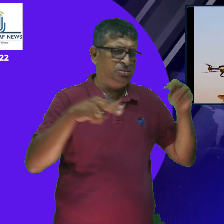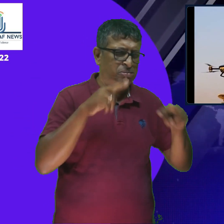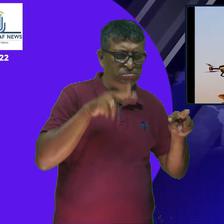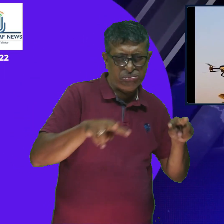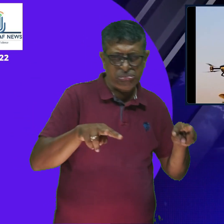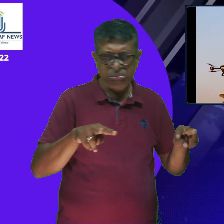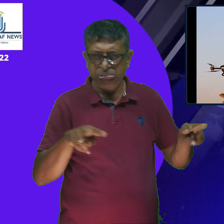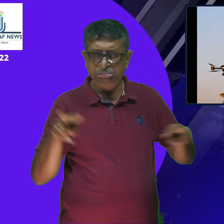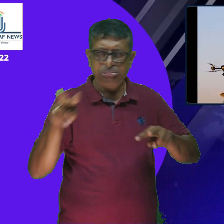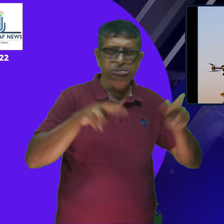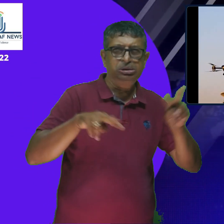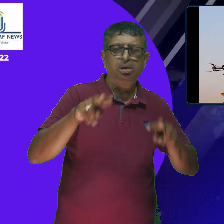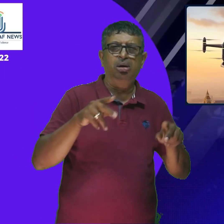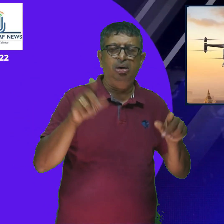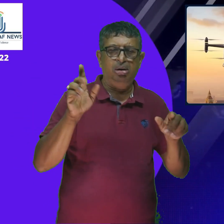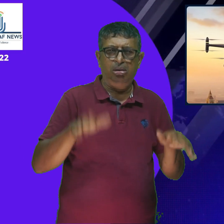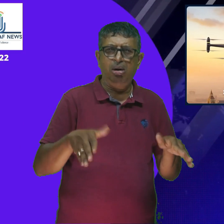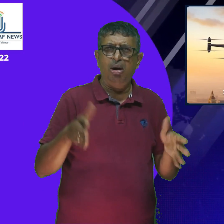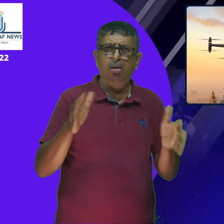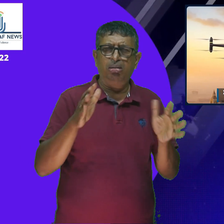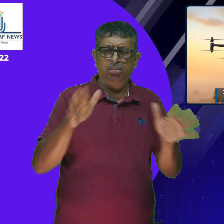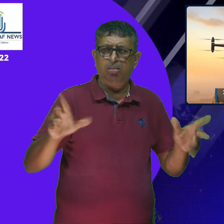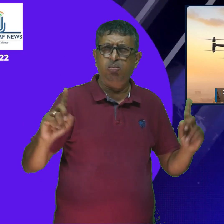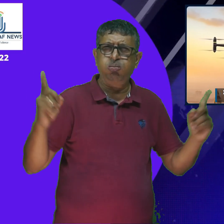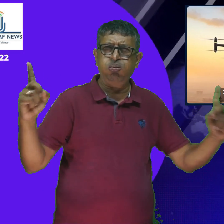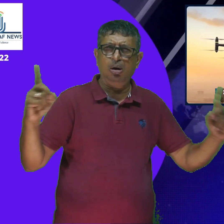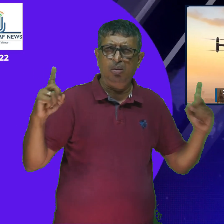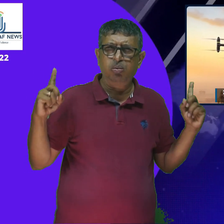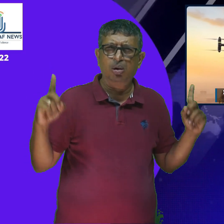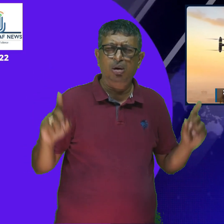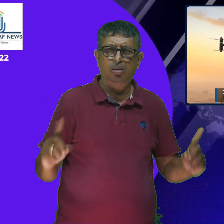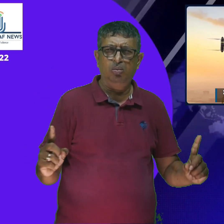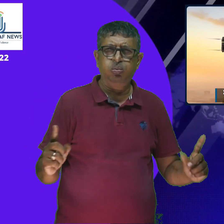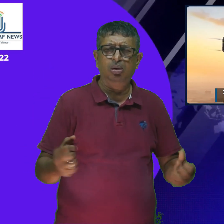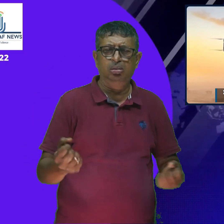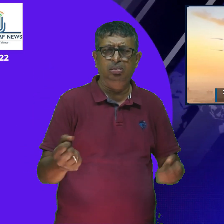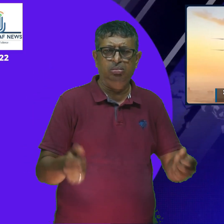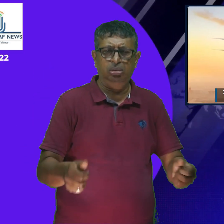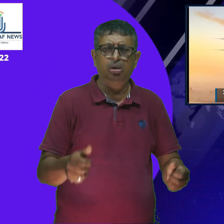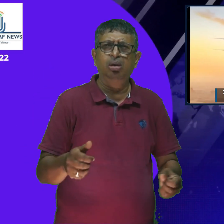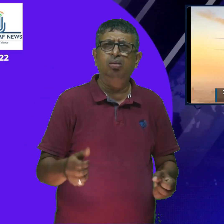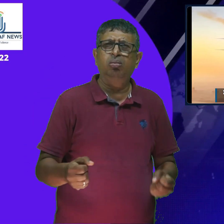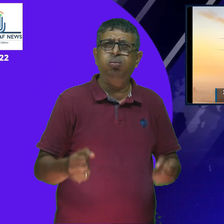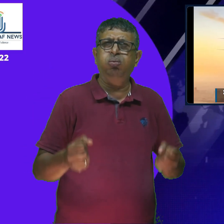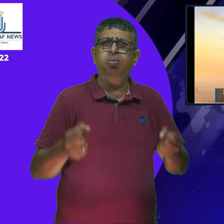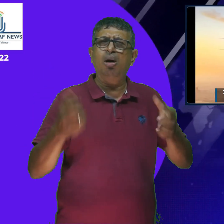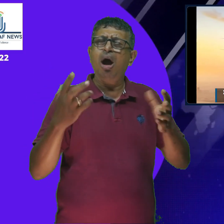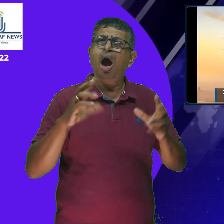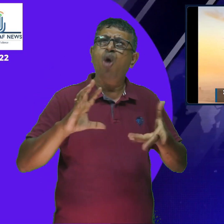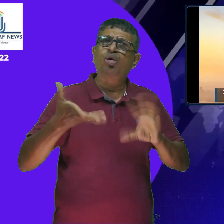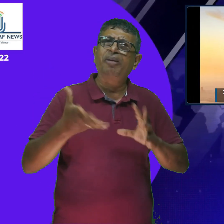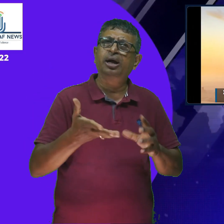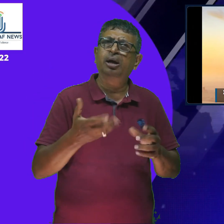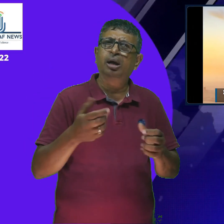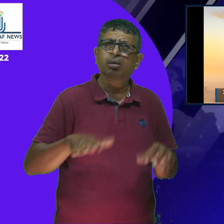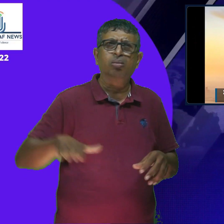a manned flight test in July 2021. After taking off from Skydive Dubai, the X2 flying car completed its test flight